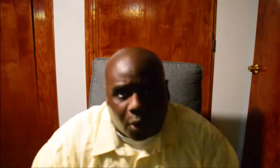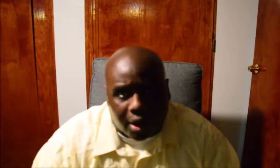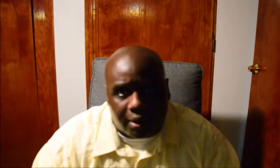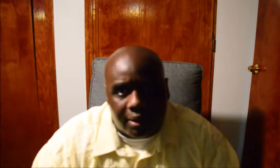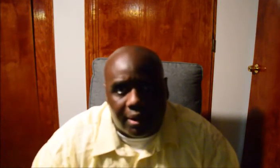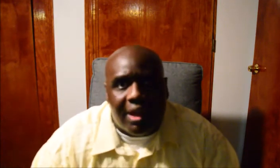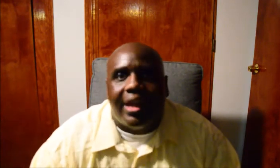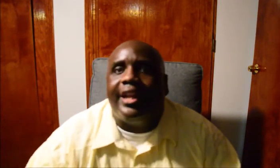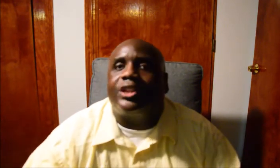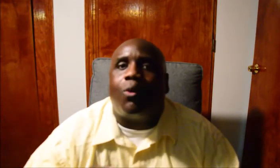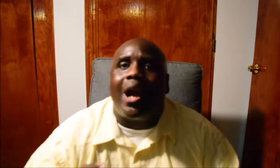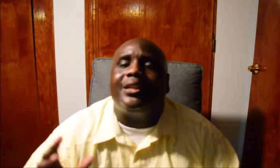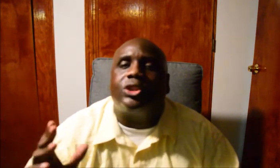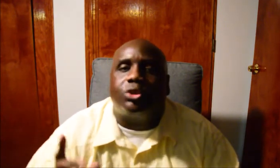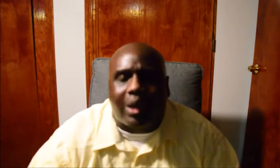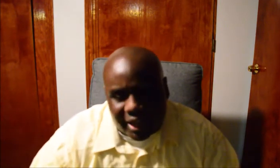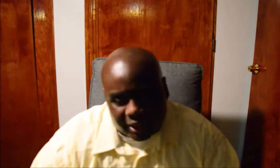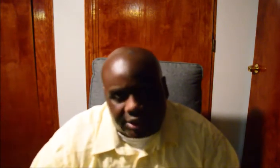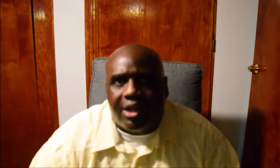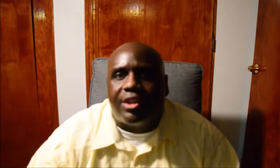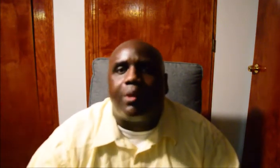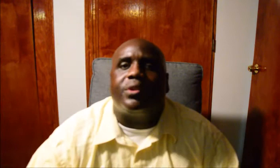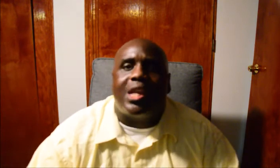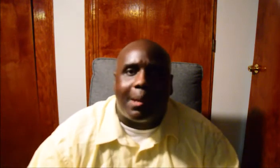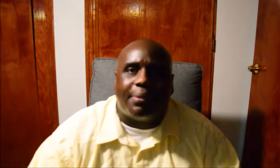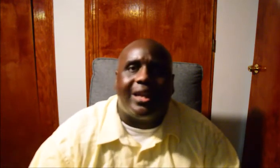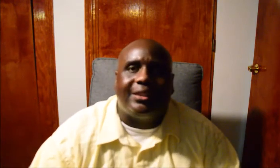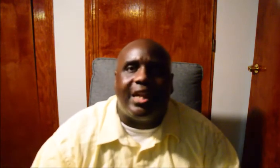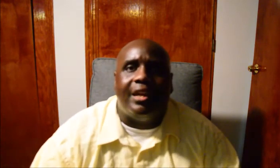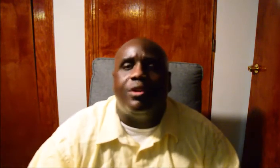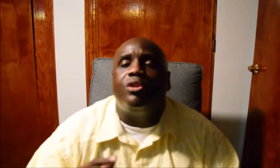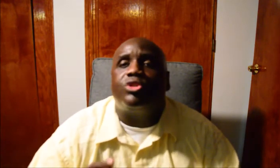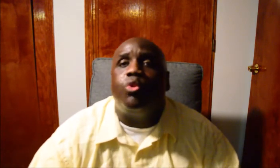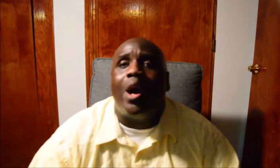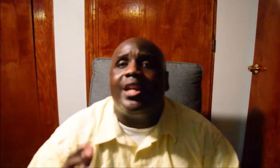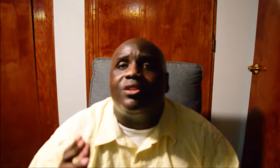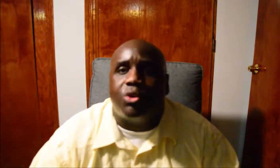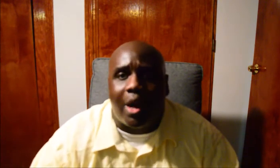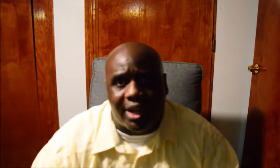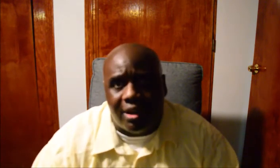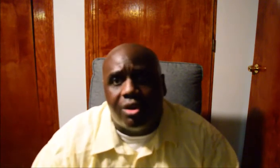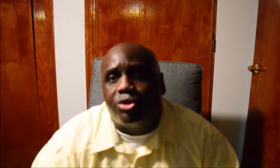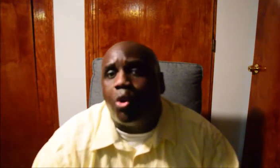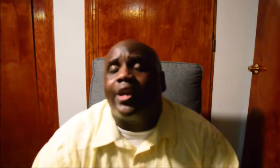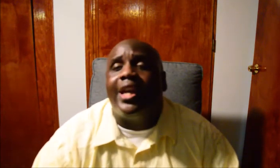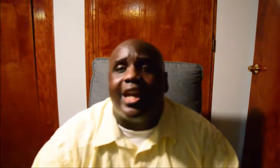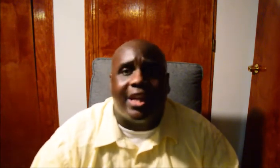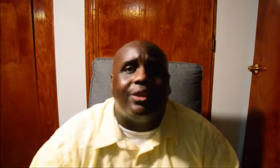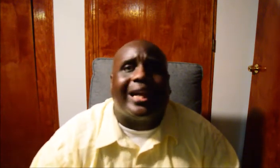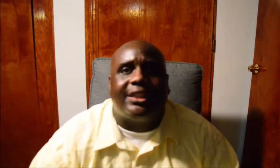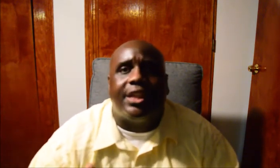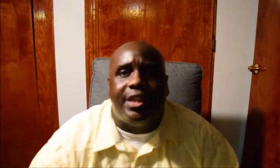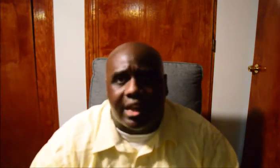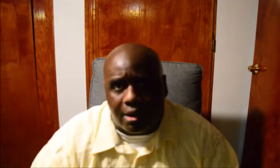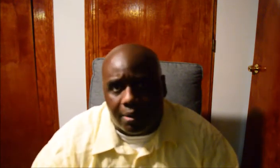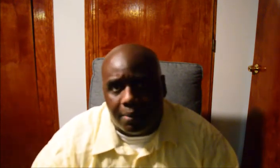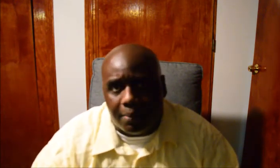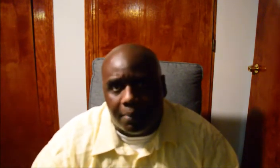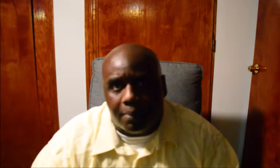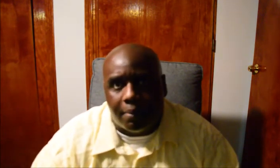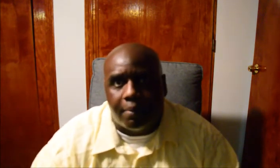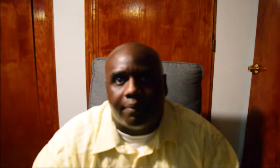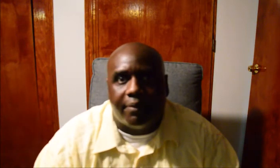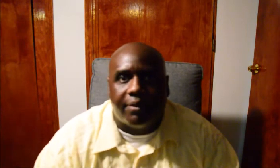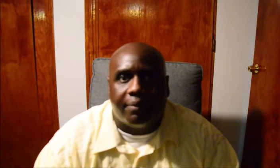before. And it's quite strange that it would take place in 2020 during an election year.